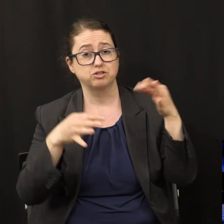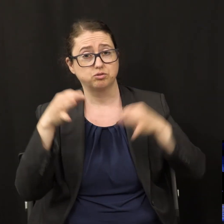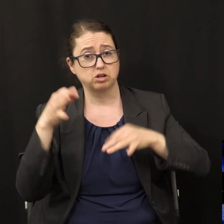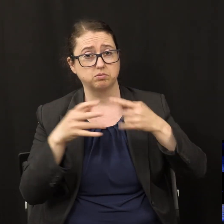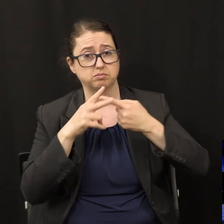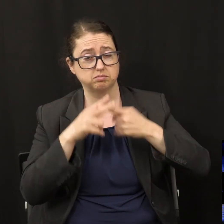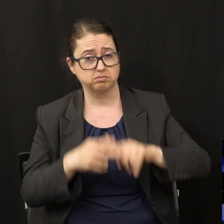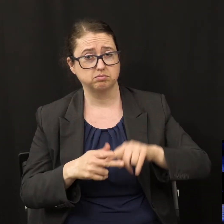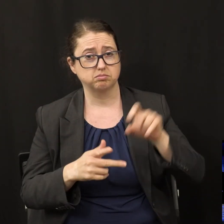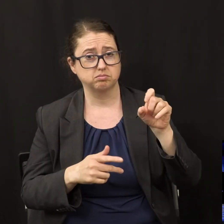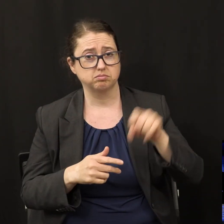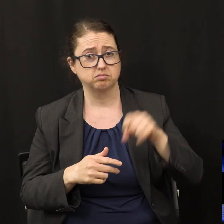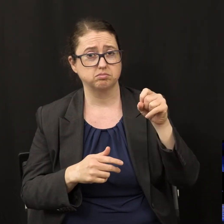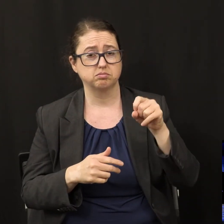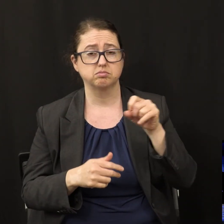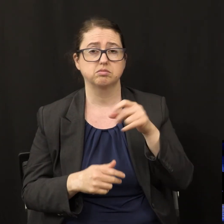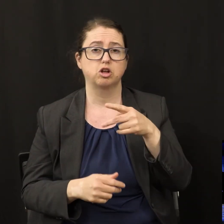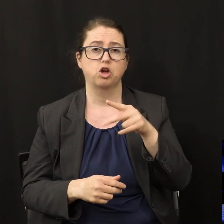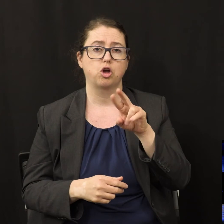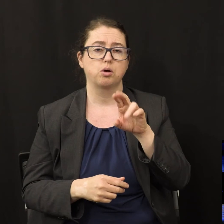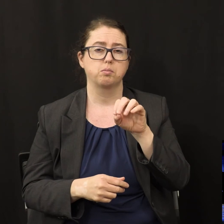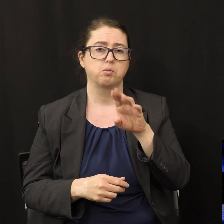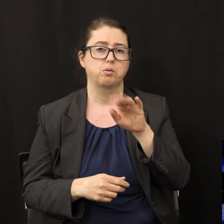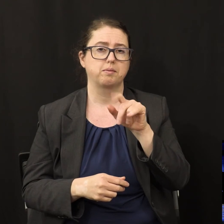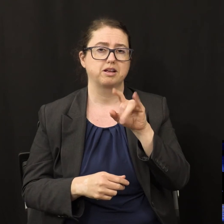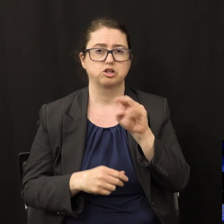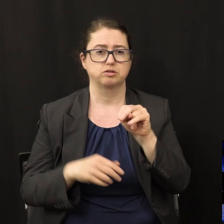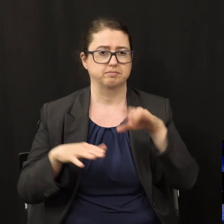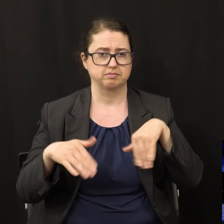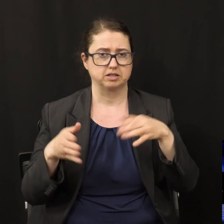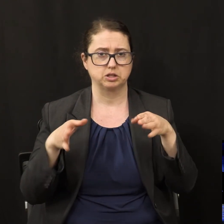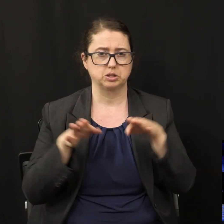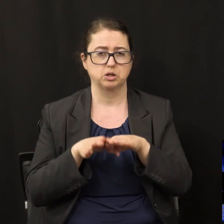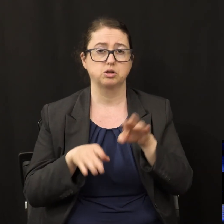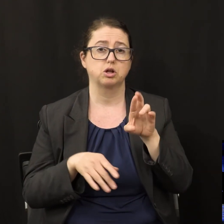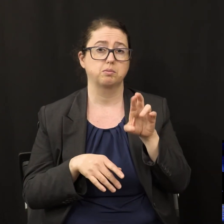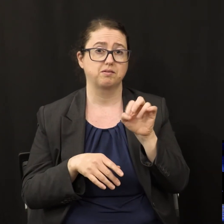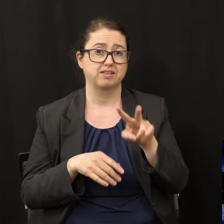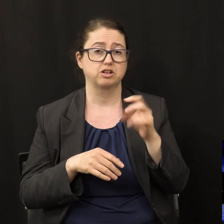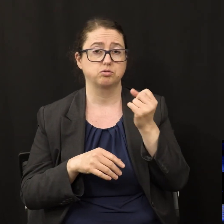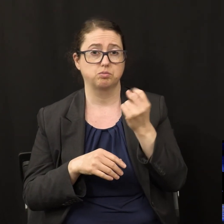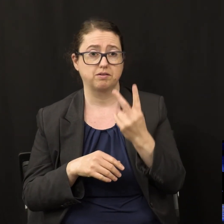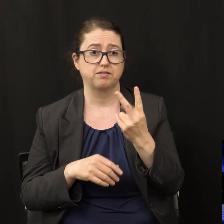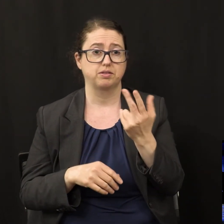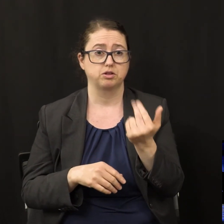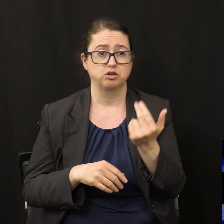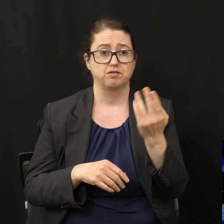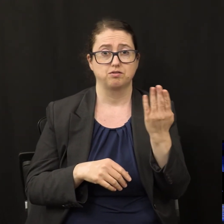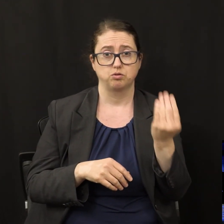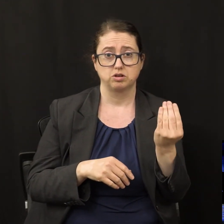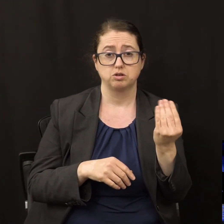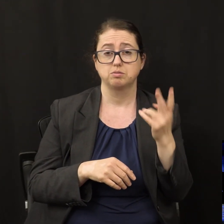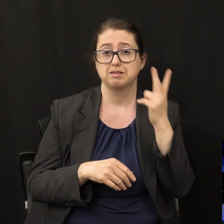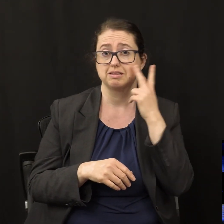begin probation hasn't closed but after Revelation chapter 12 13 and 14 when you get to chapter 15